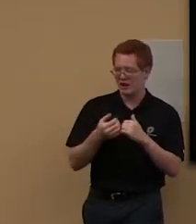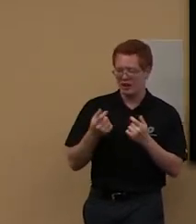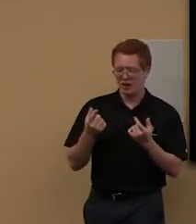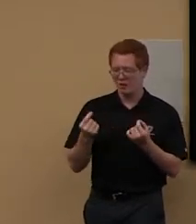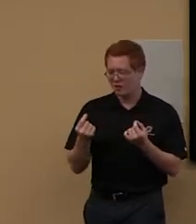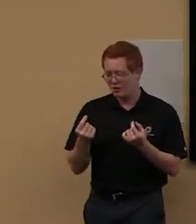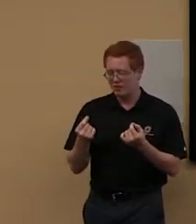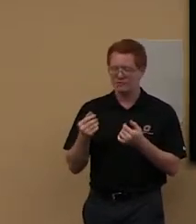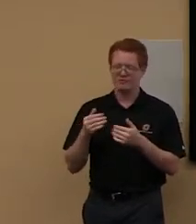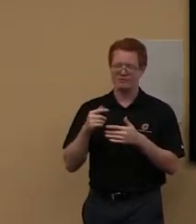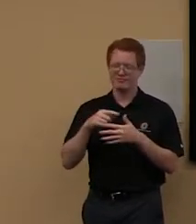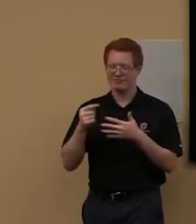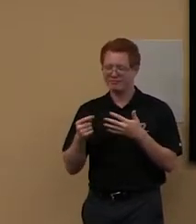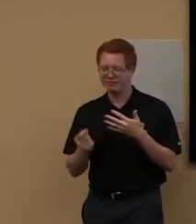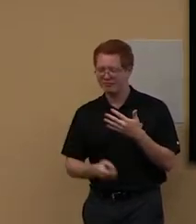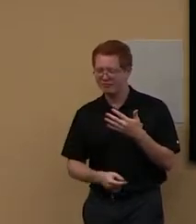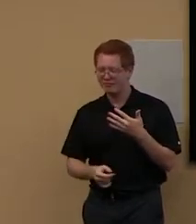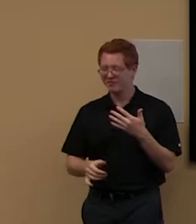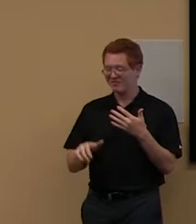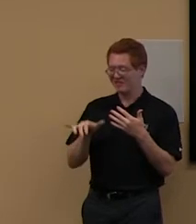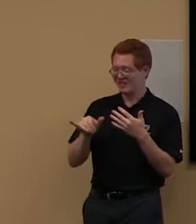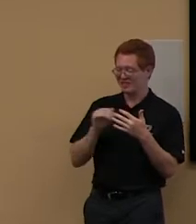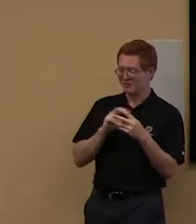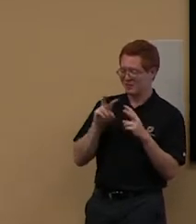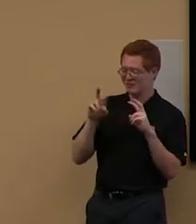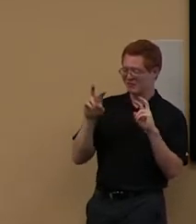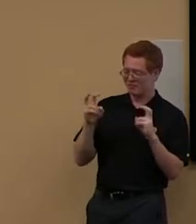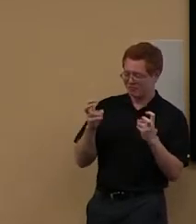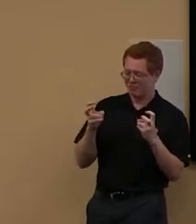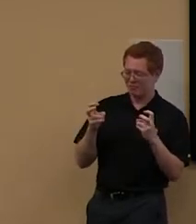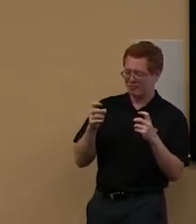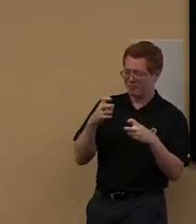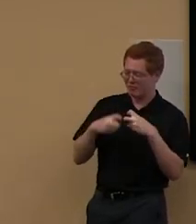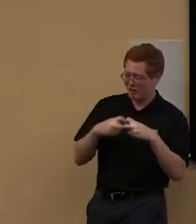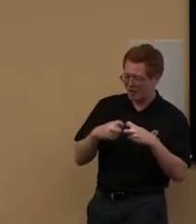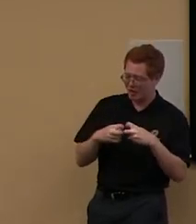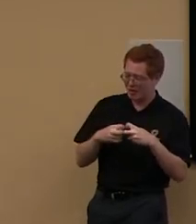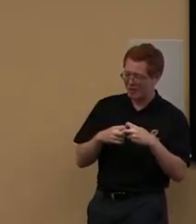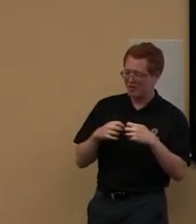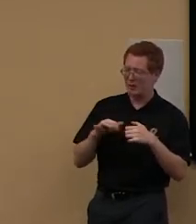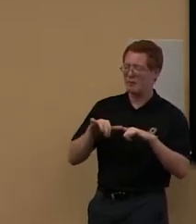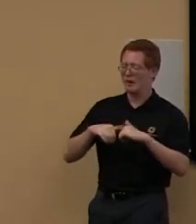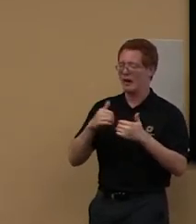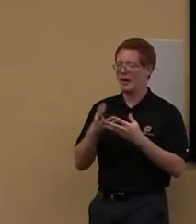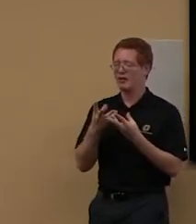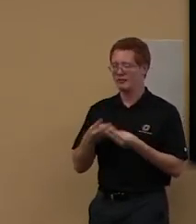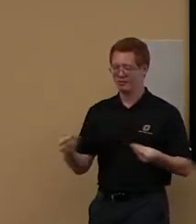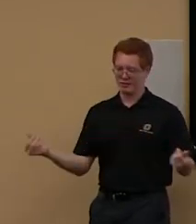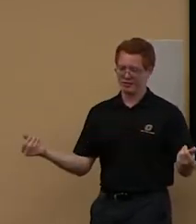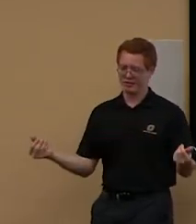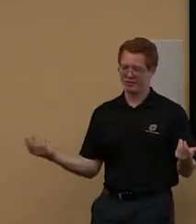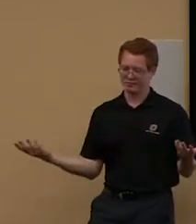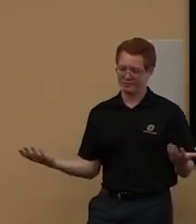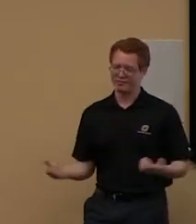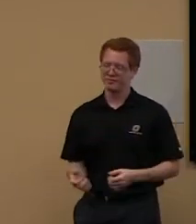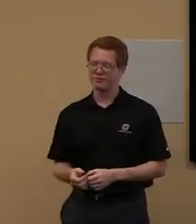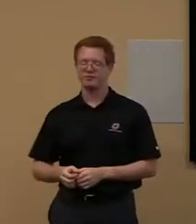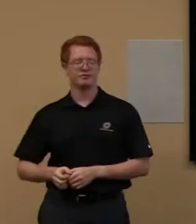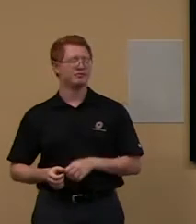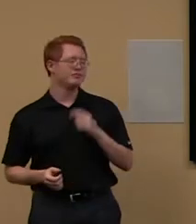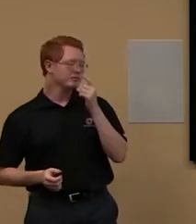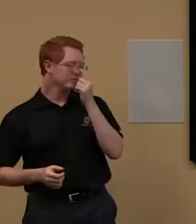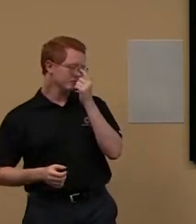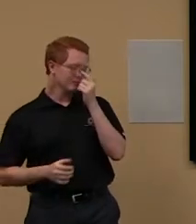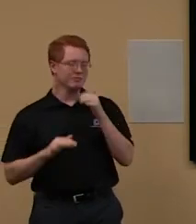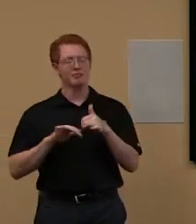You know, this is, this is my issue. How do I, how do I start? Or how do I, you know, um, you know, um, how do I, how, how